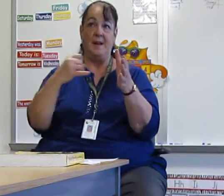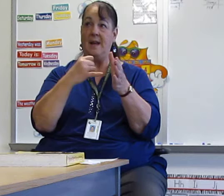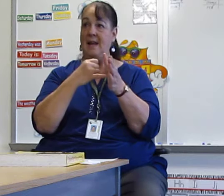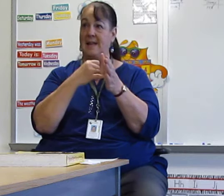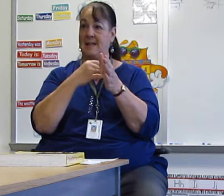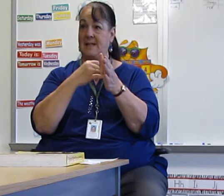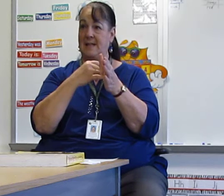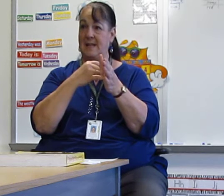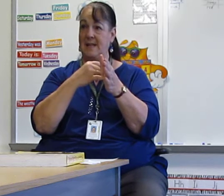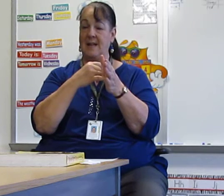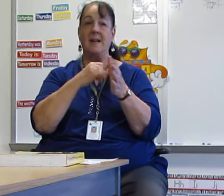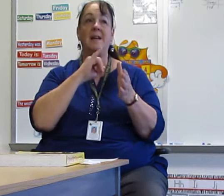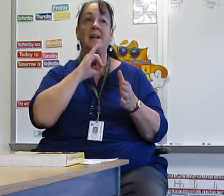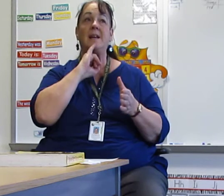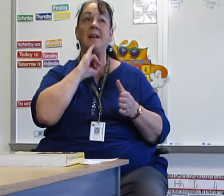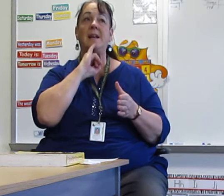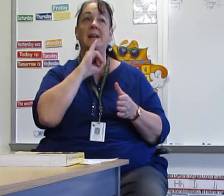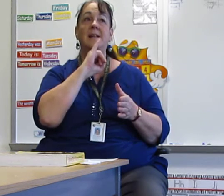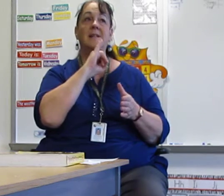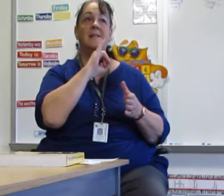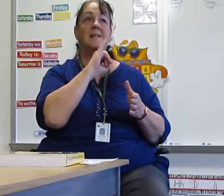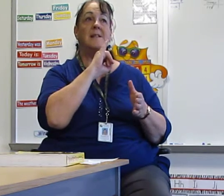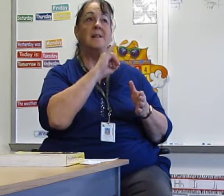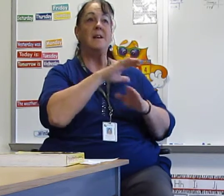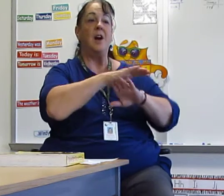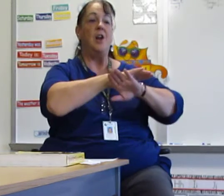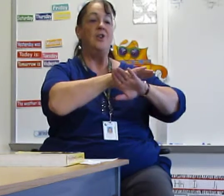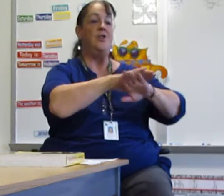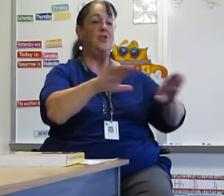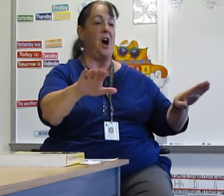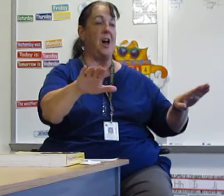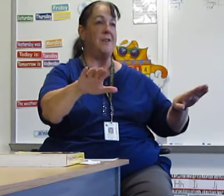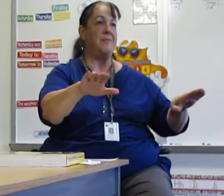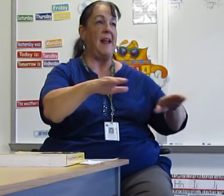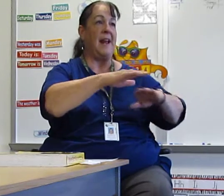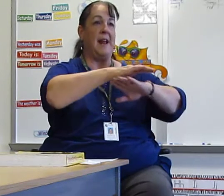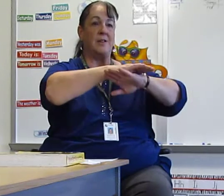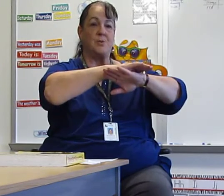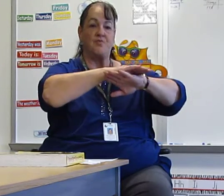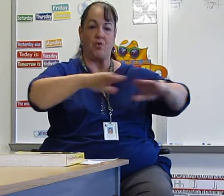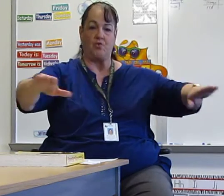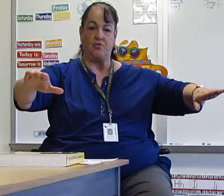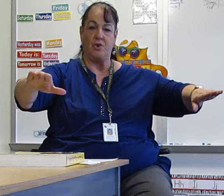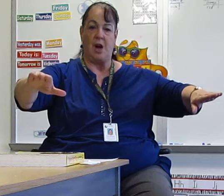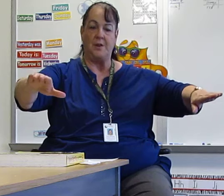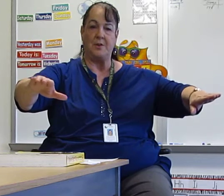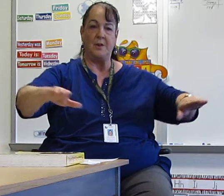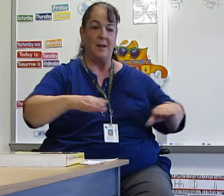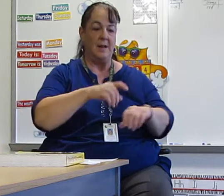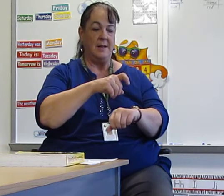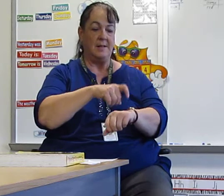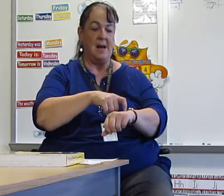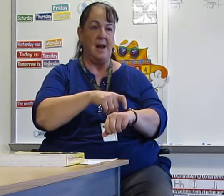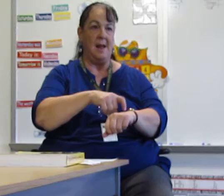It is not. Flat hands. Not time